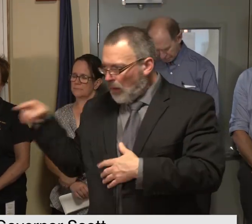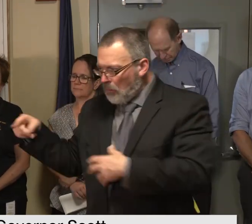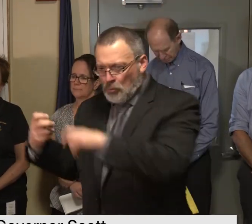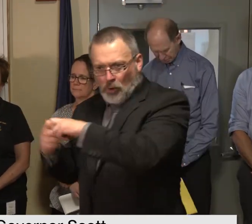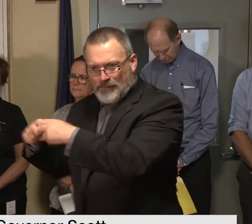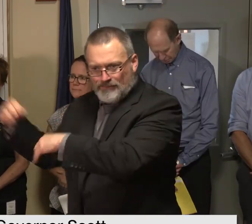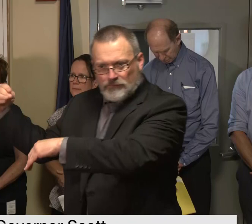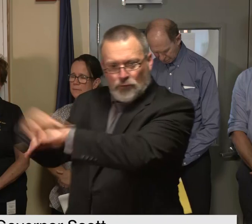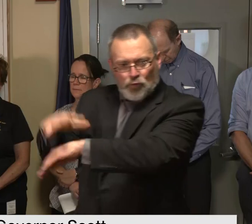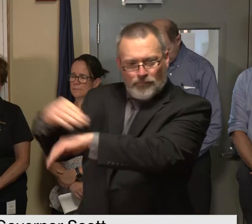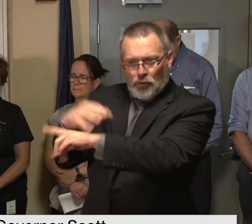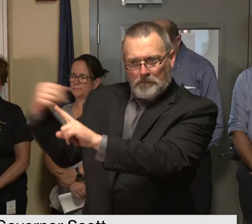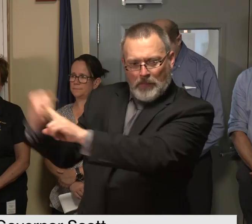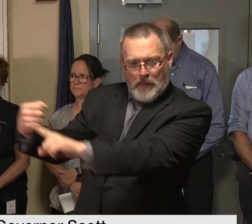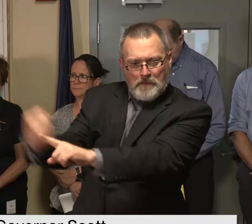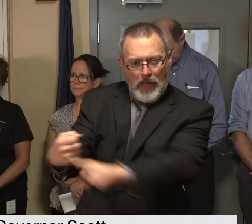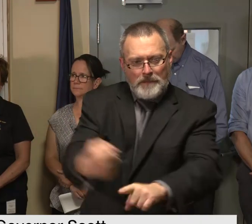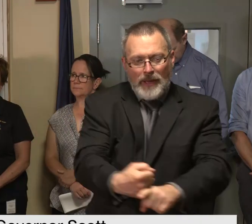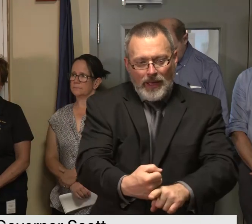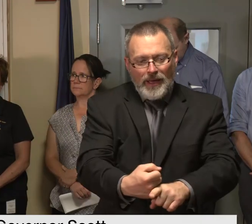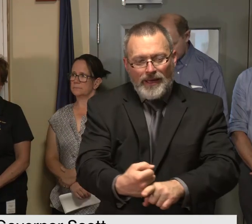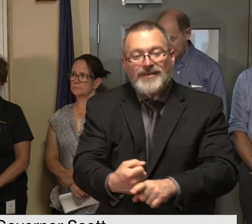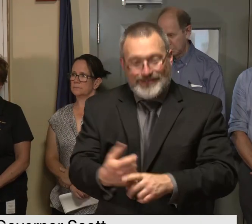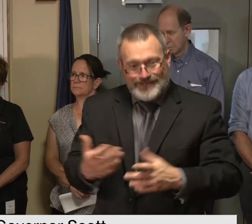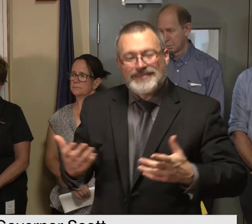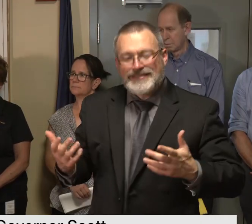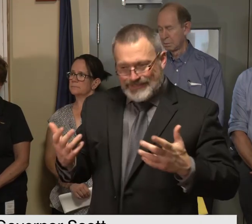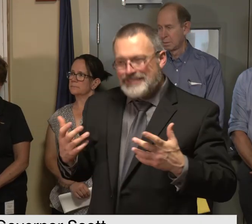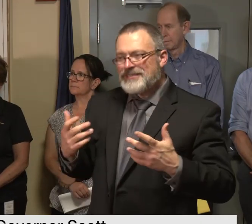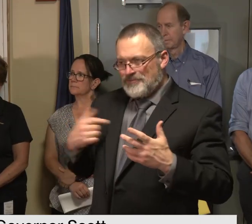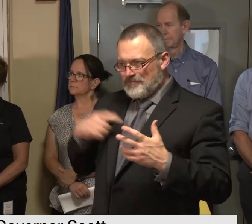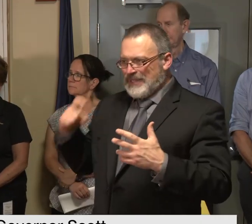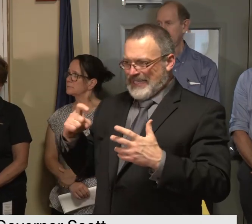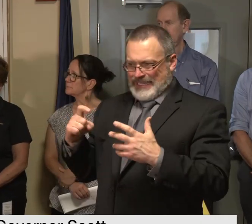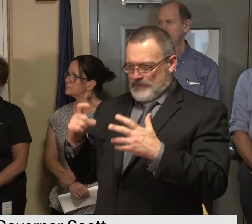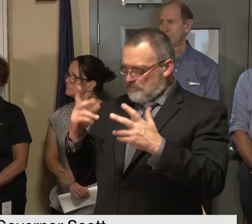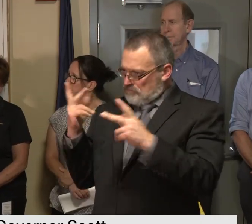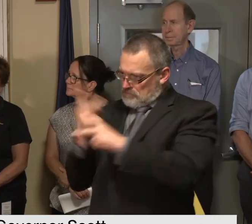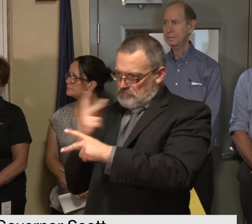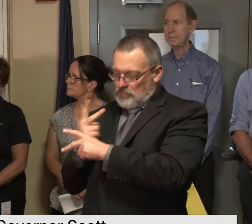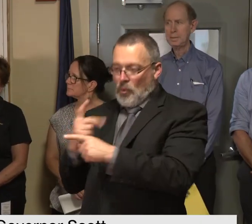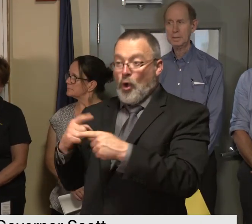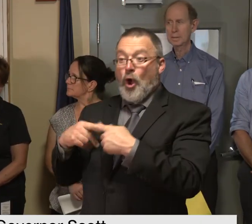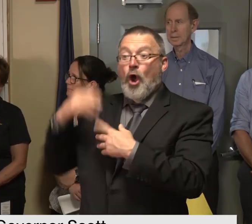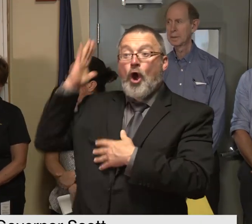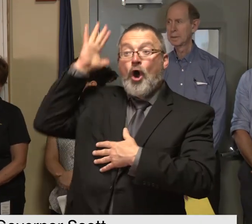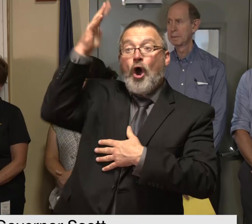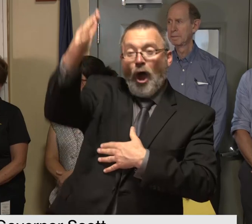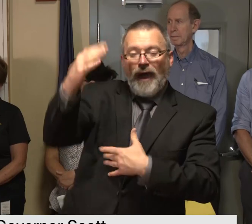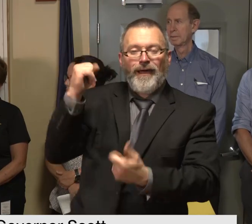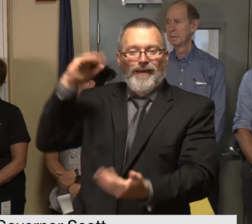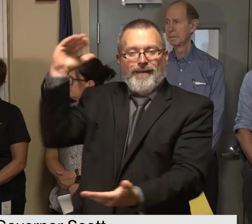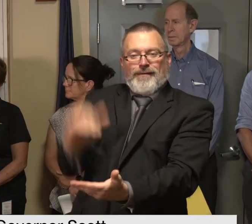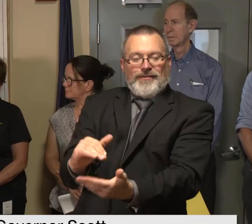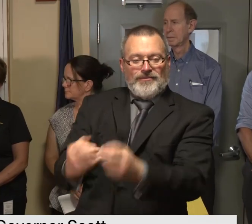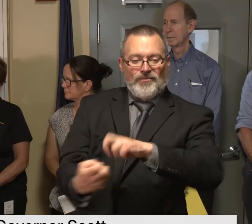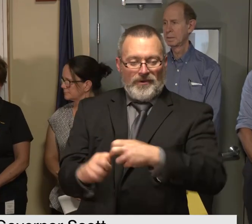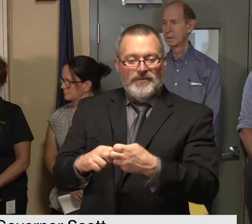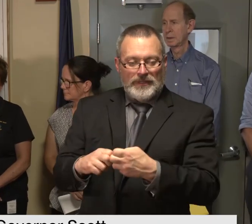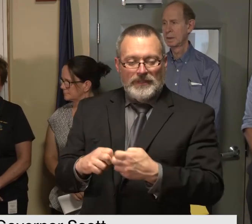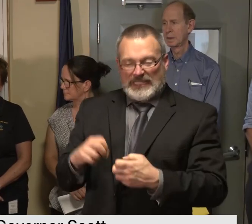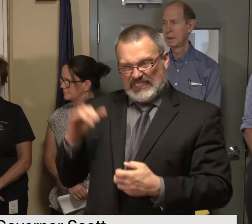that leads to a problem in the future so we've we've after the last one of the lessons learned i think with the last